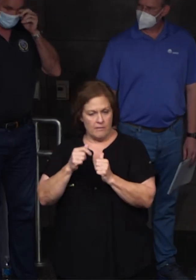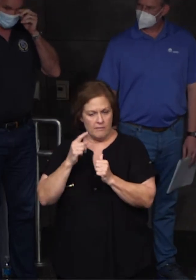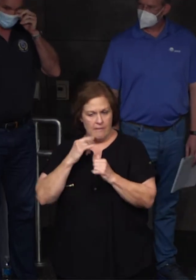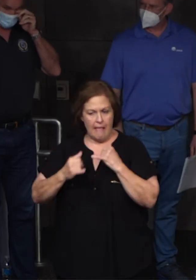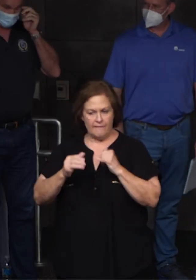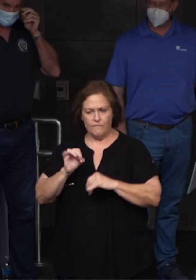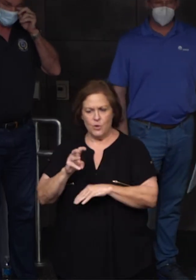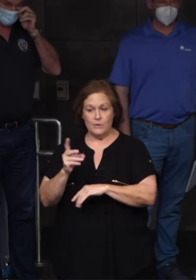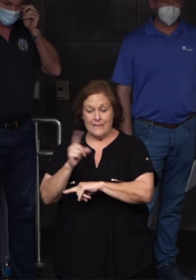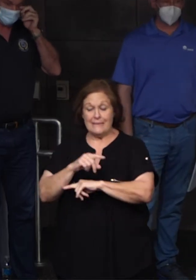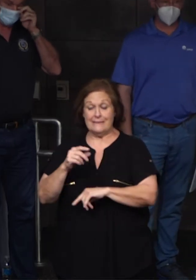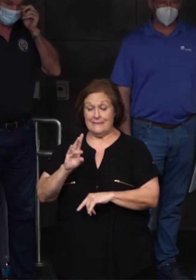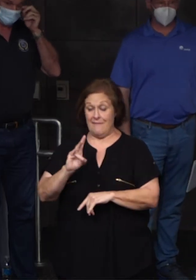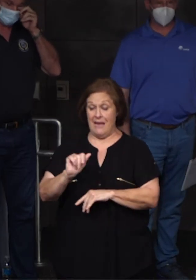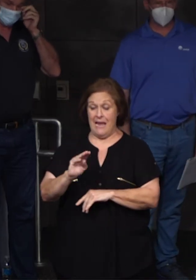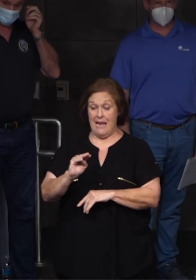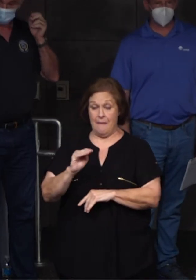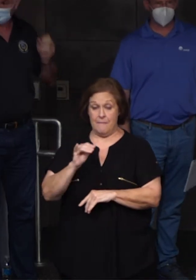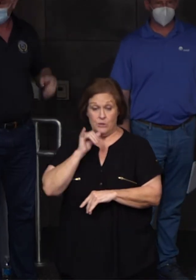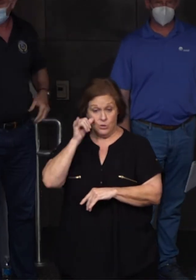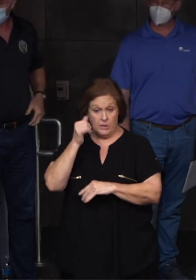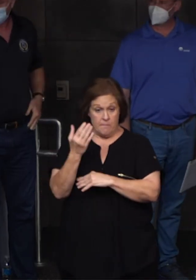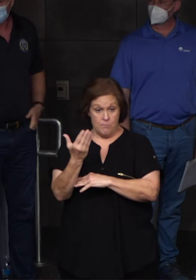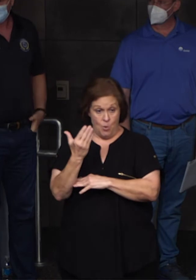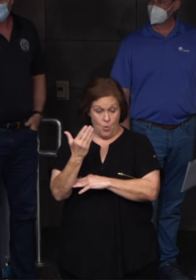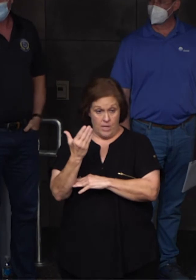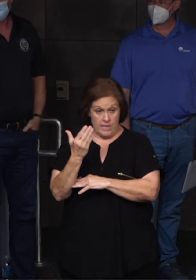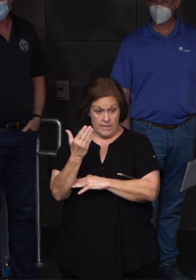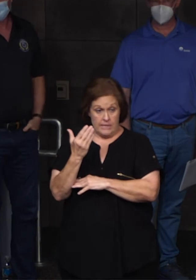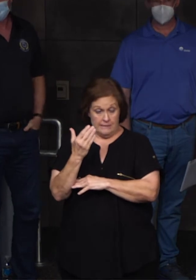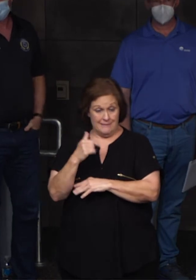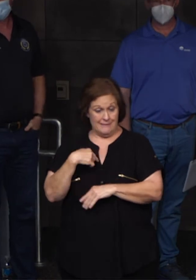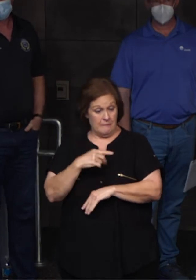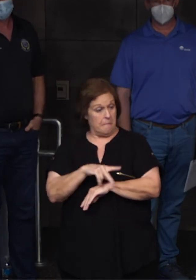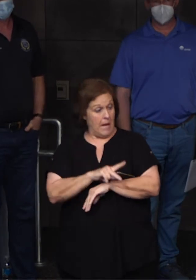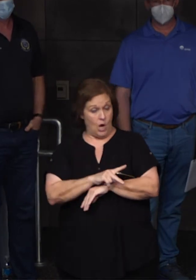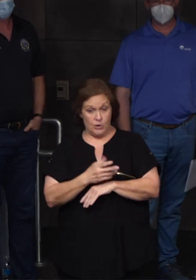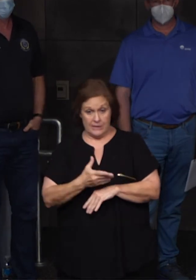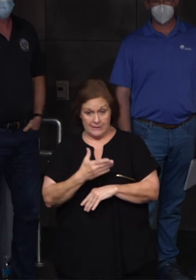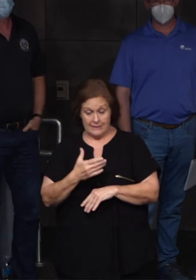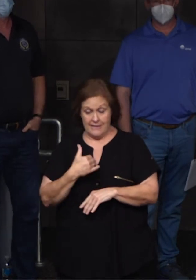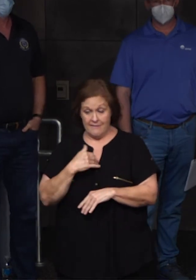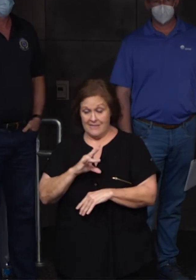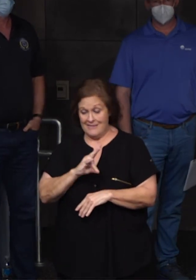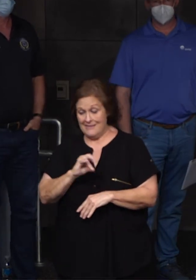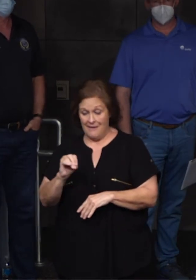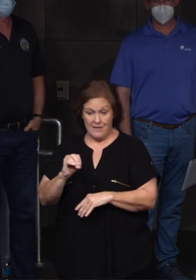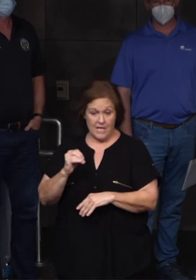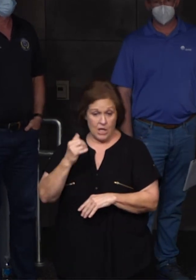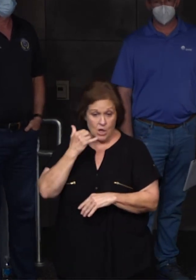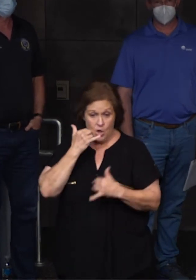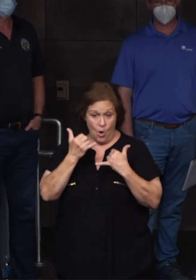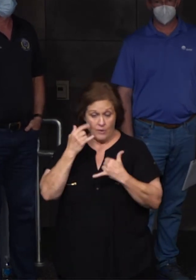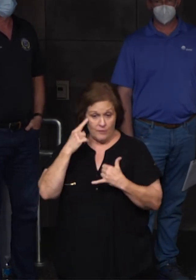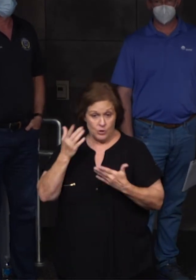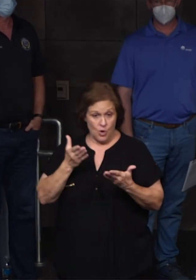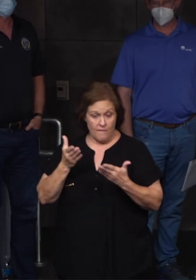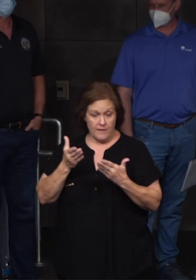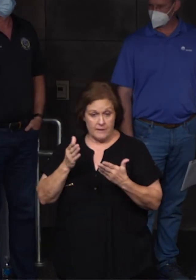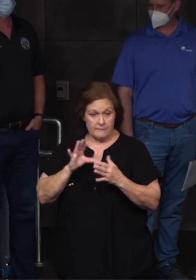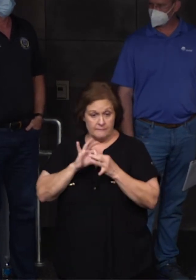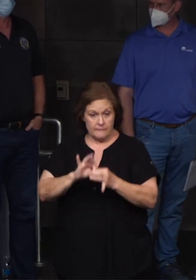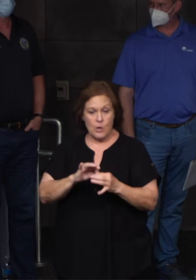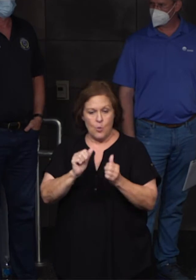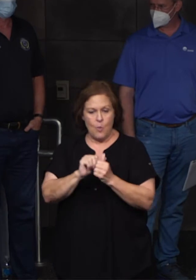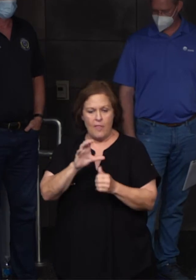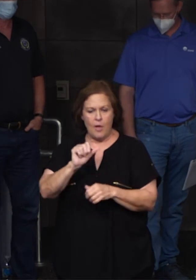Since 7 a.m. yesterday morning, as a parish, we've responded to over 70 calls for service in dealing with carbon